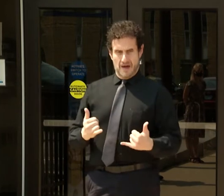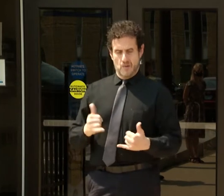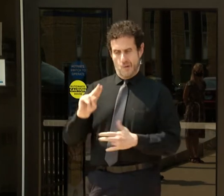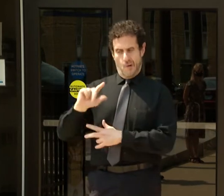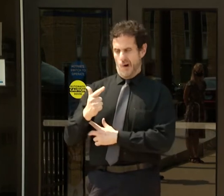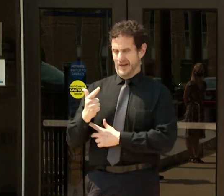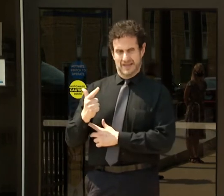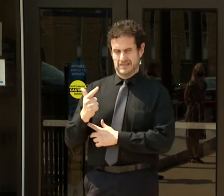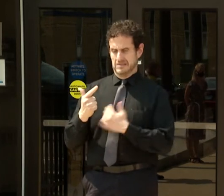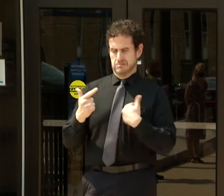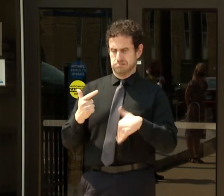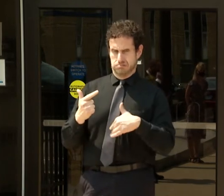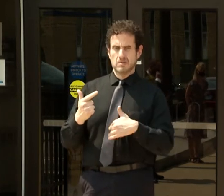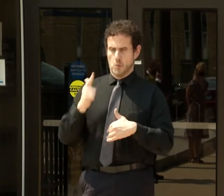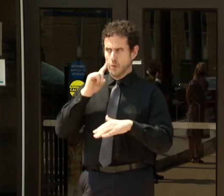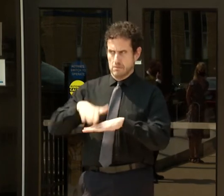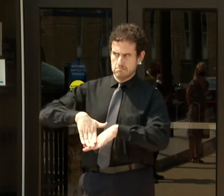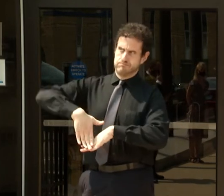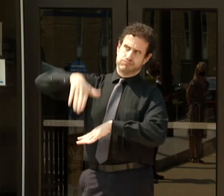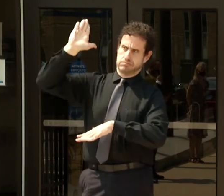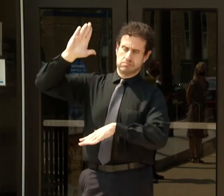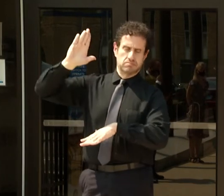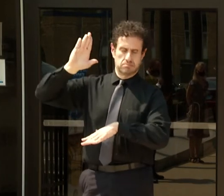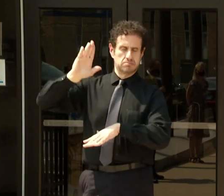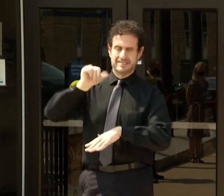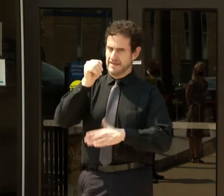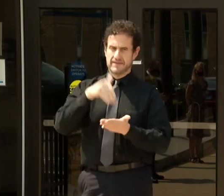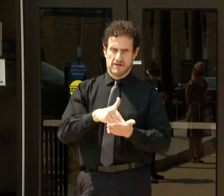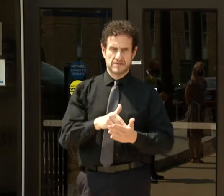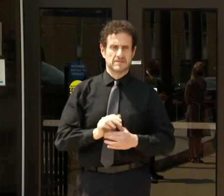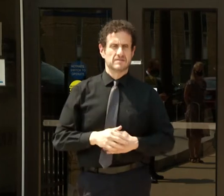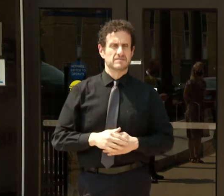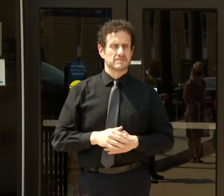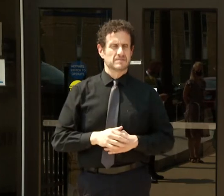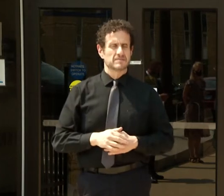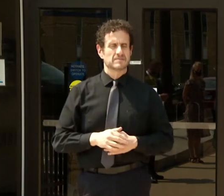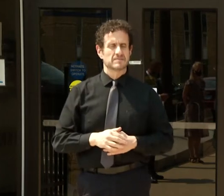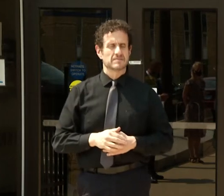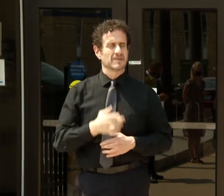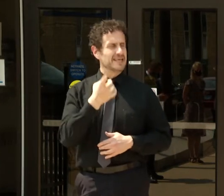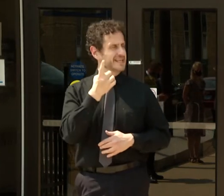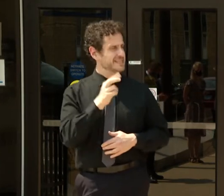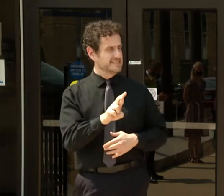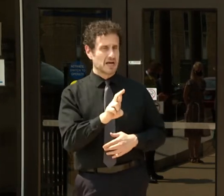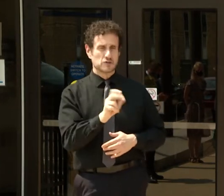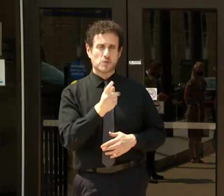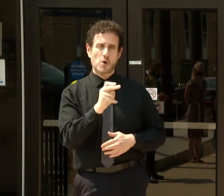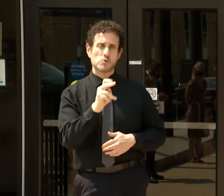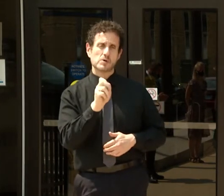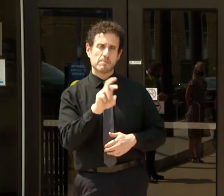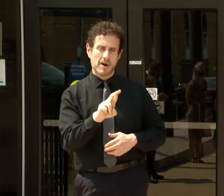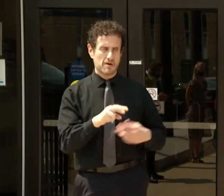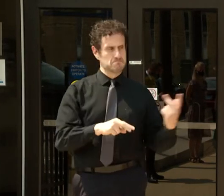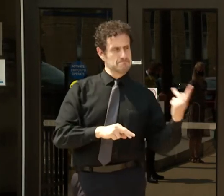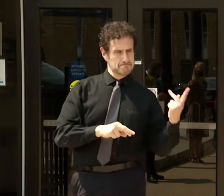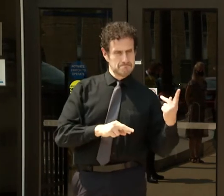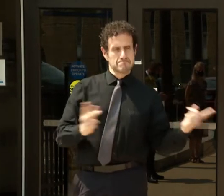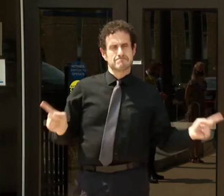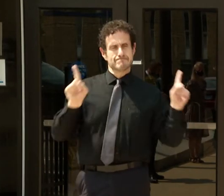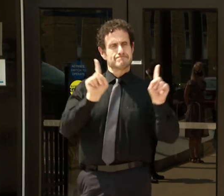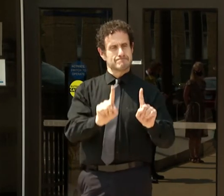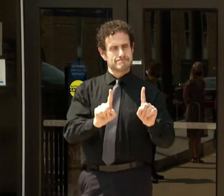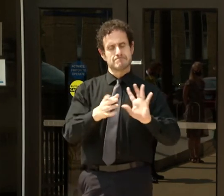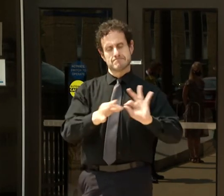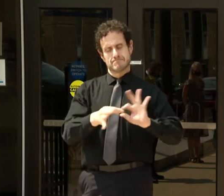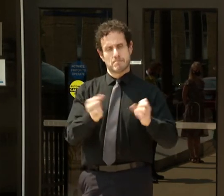to exceed that milestone. Dr. Arunkemar and I have stood here before you many times